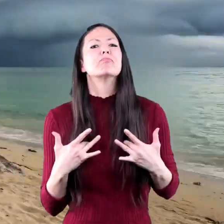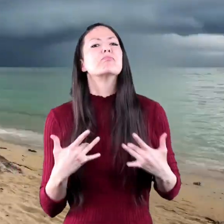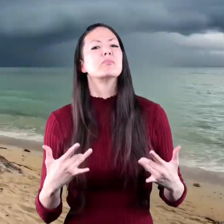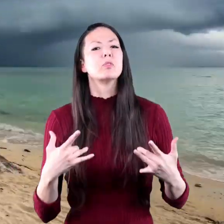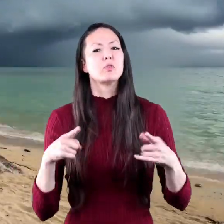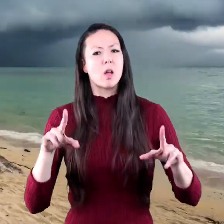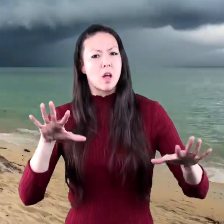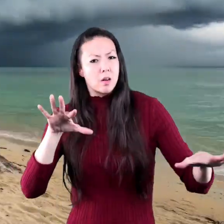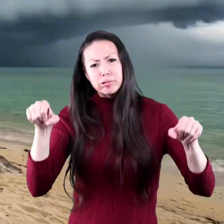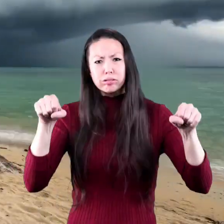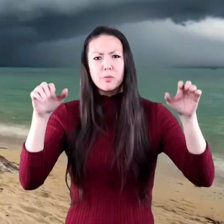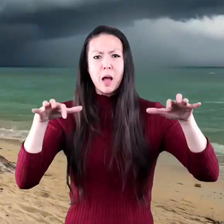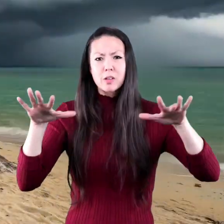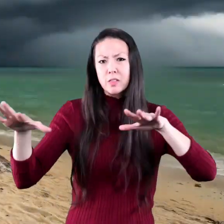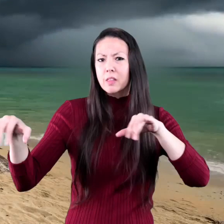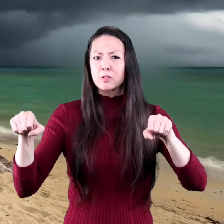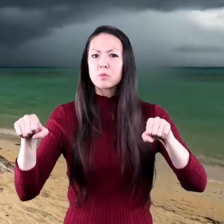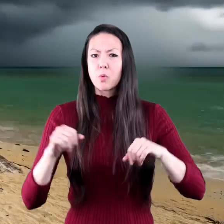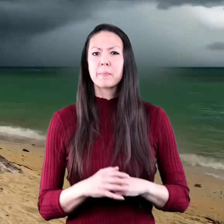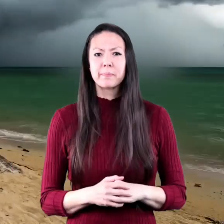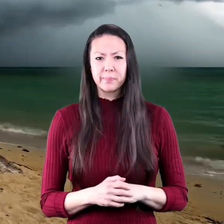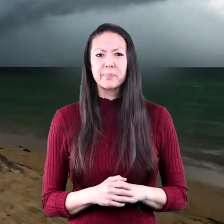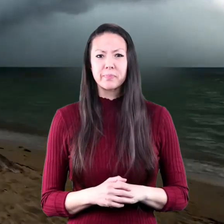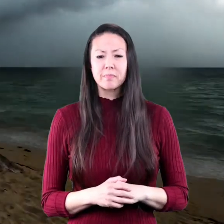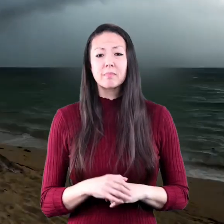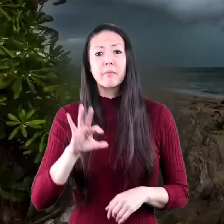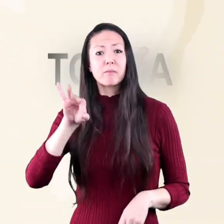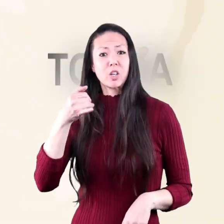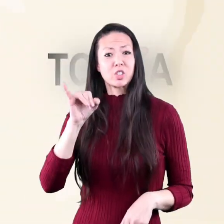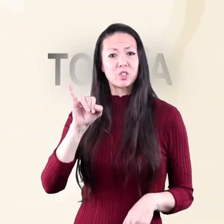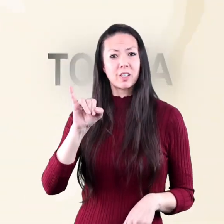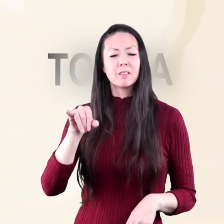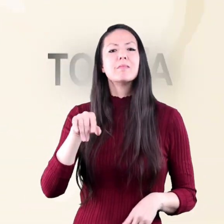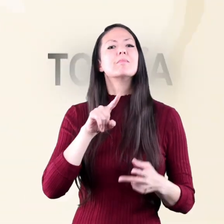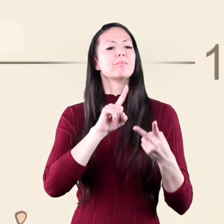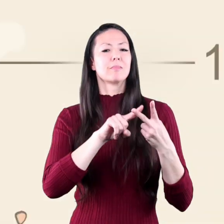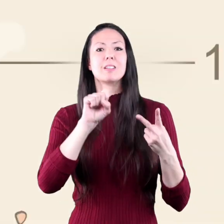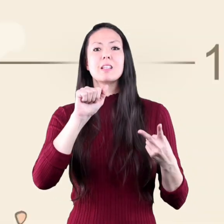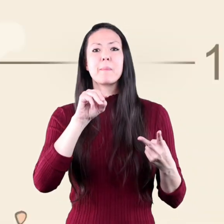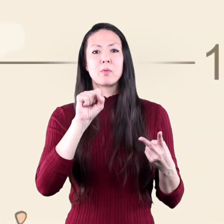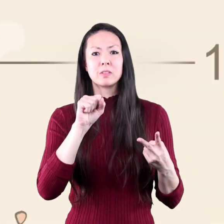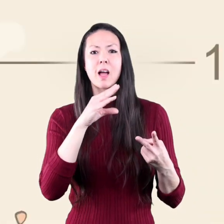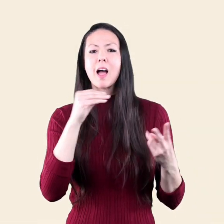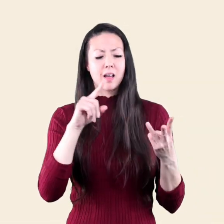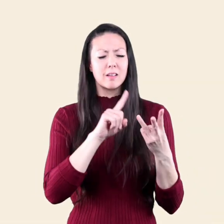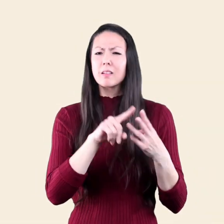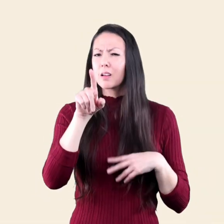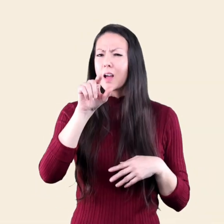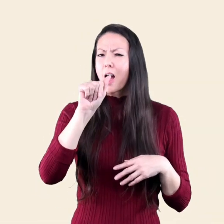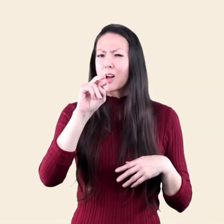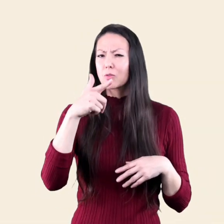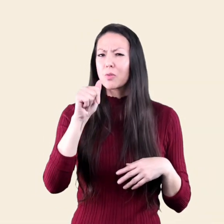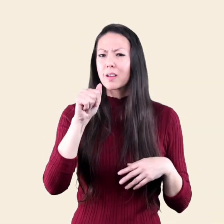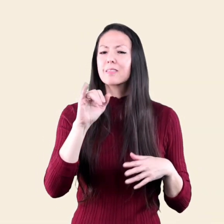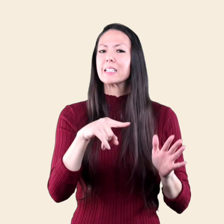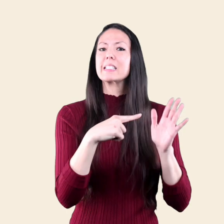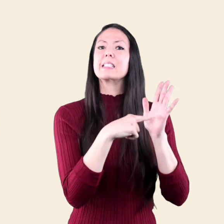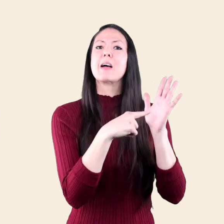usually occurs with thunderstorms. Fiji, Samoa and Tonga are examples